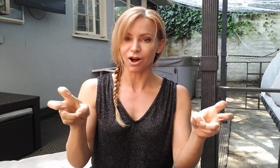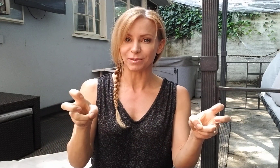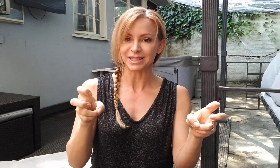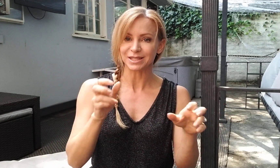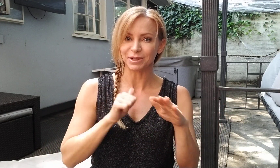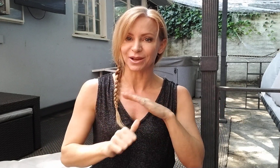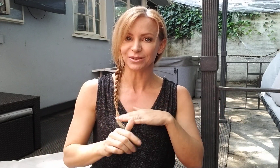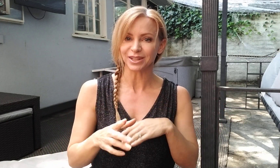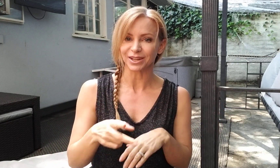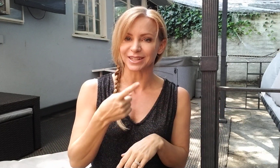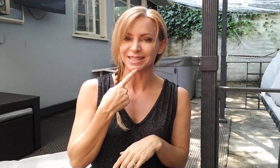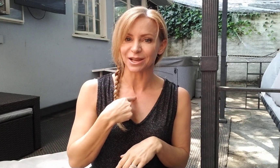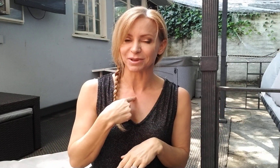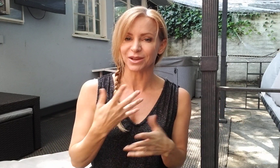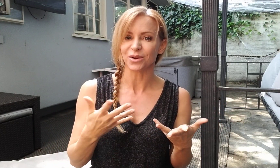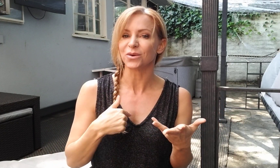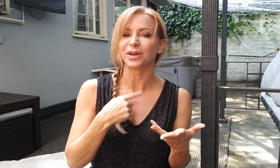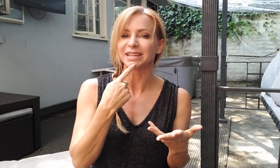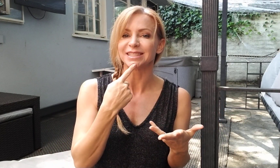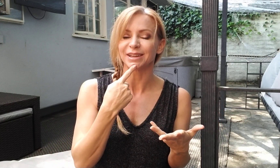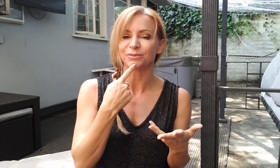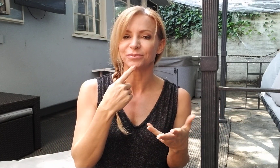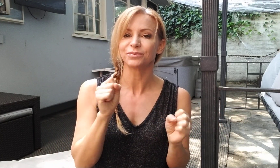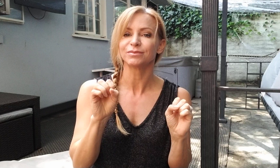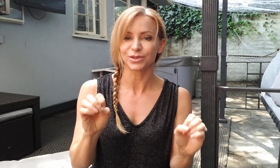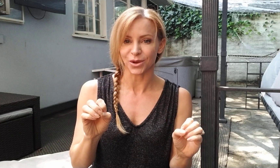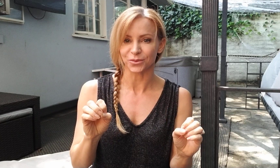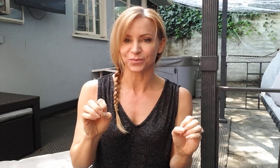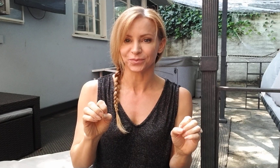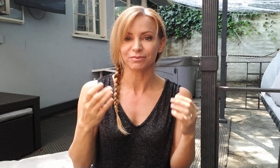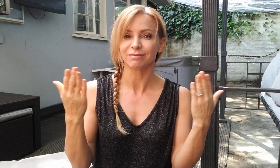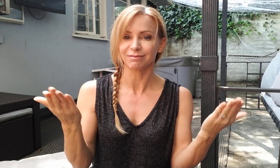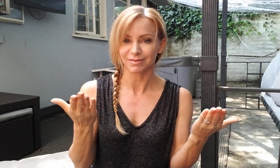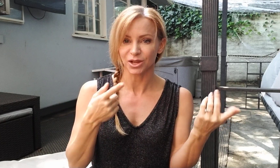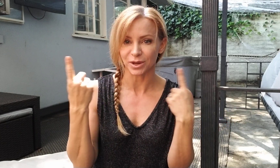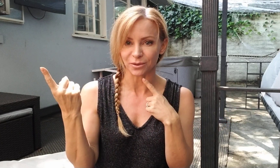comments below you need to tell me what I said so here we go